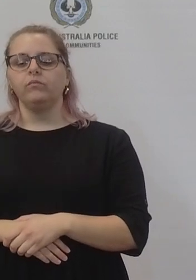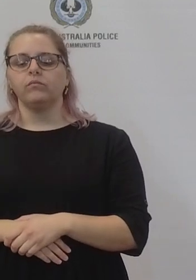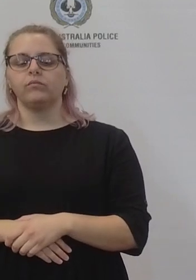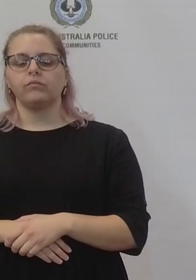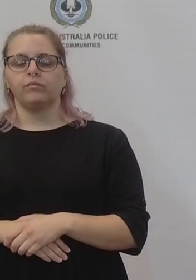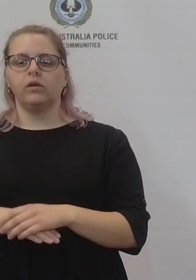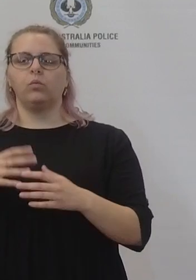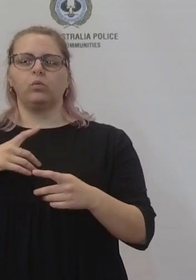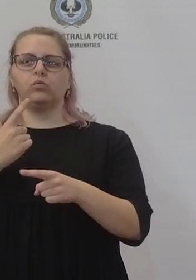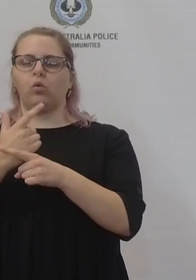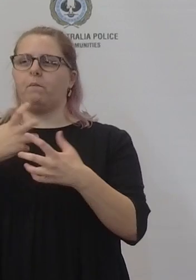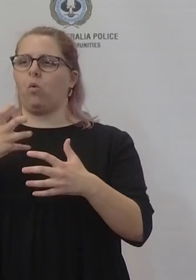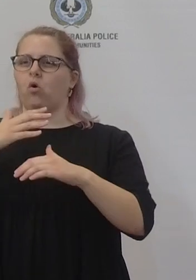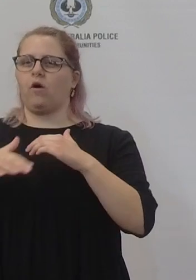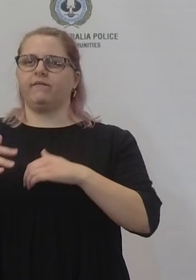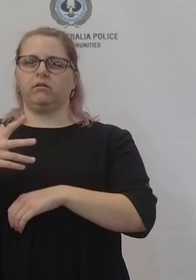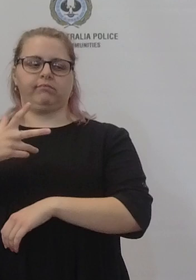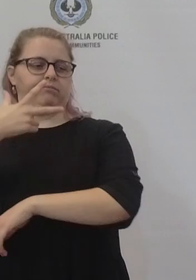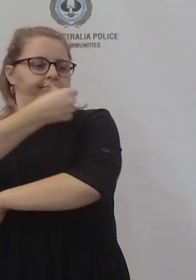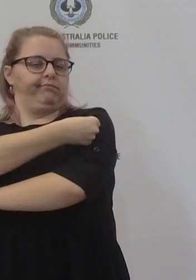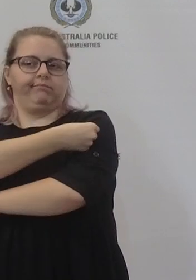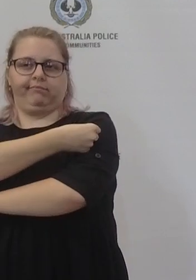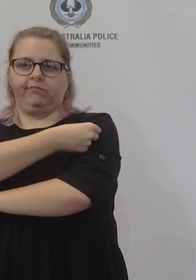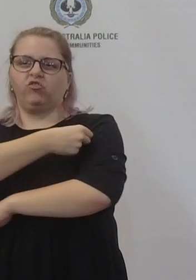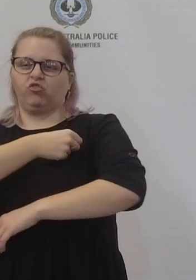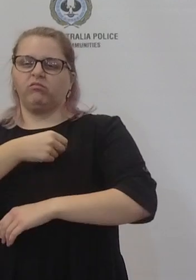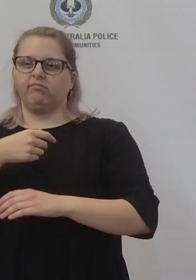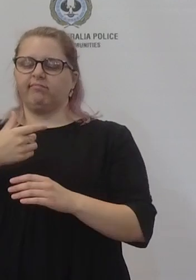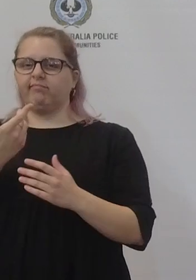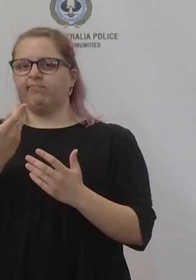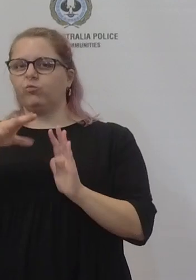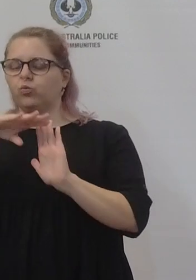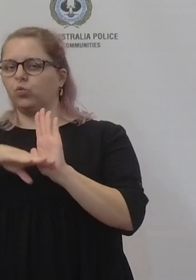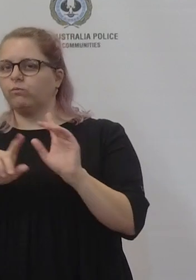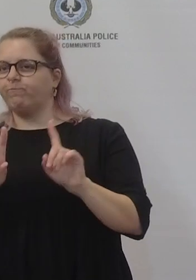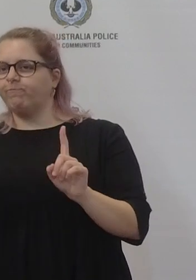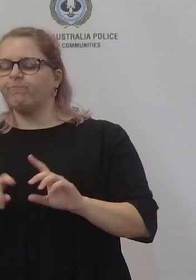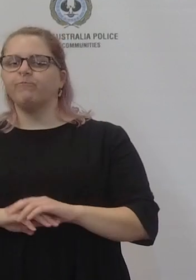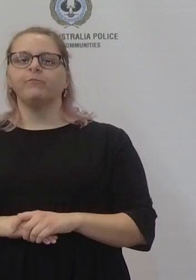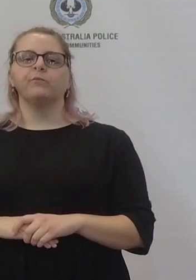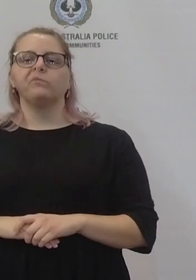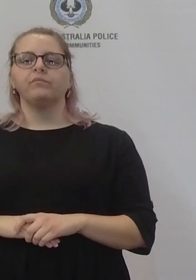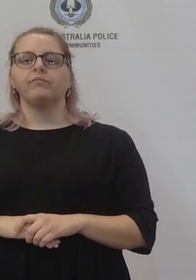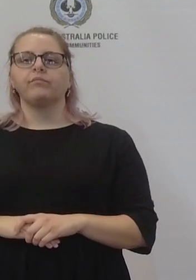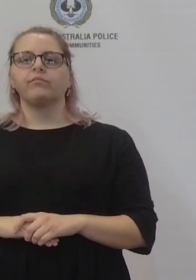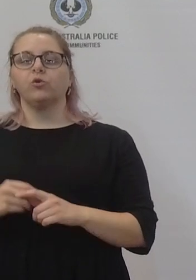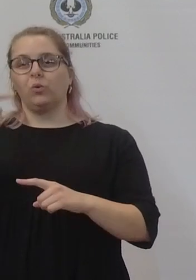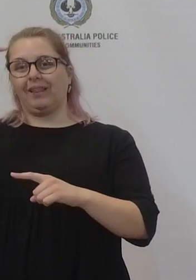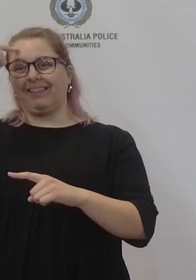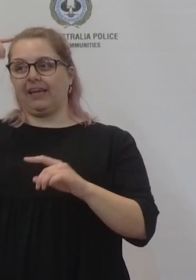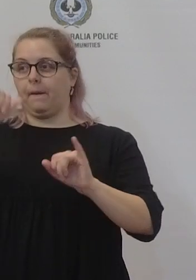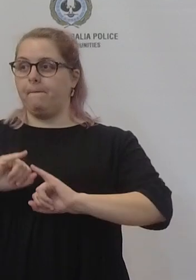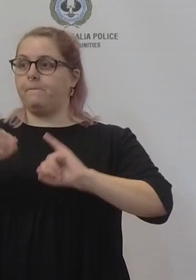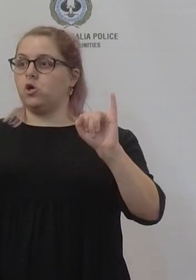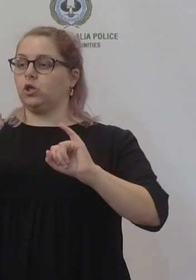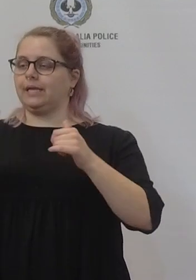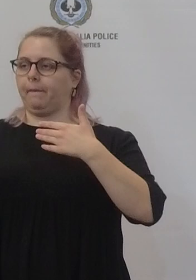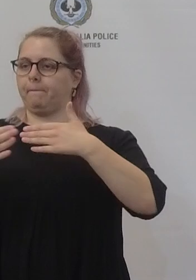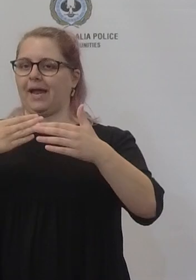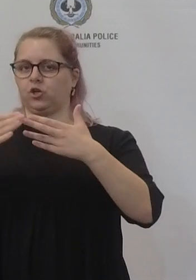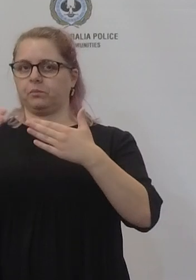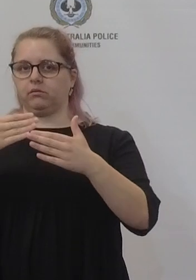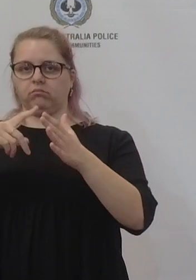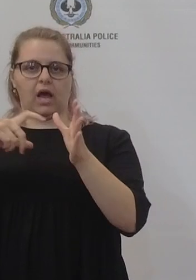to the vaccine mandates and really the important thing is um thinking about the emergency management declaration that has